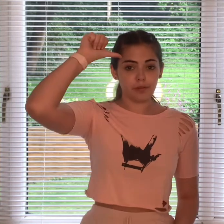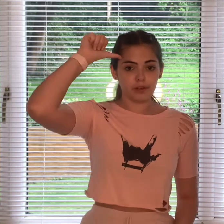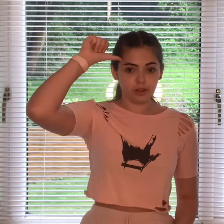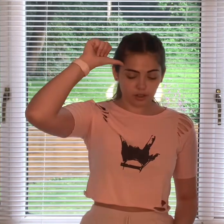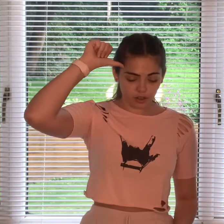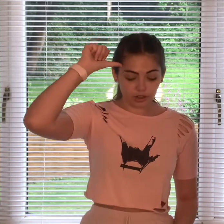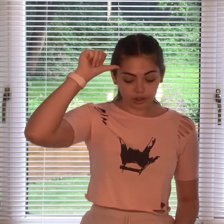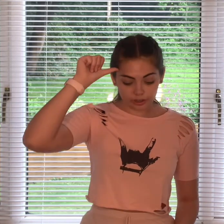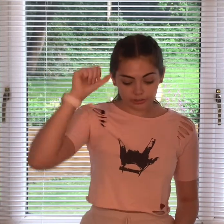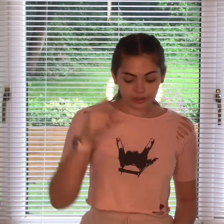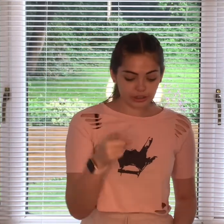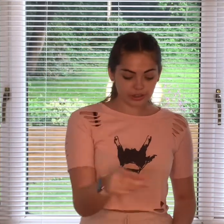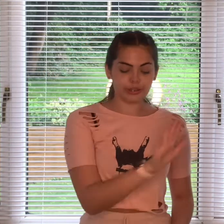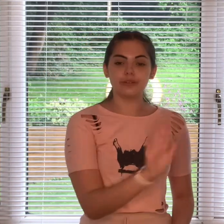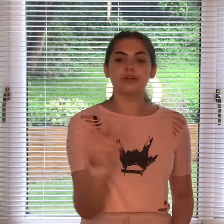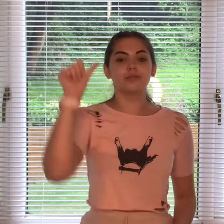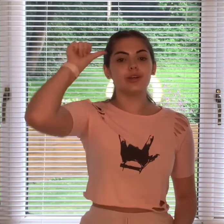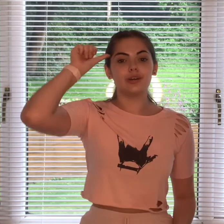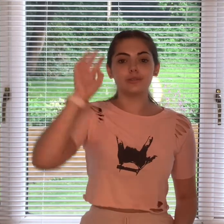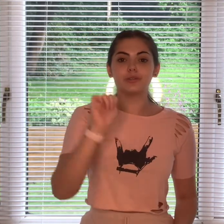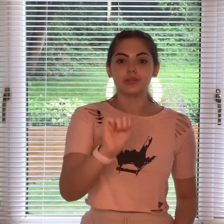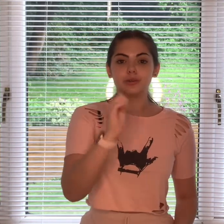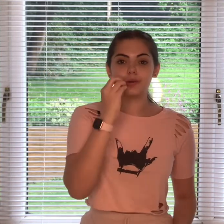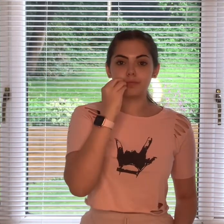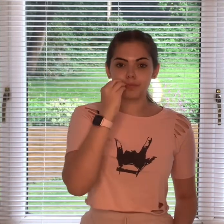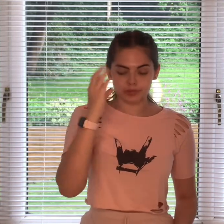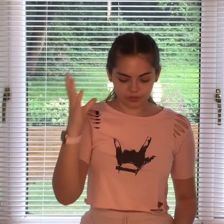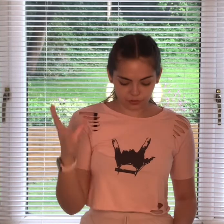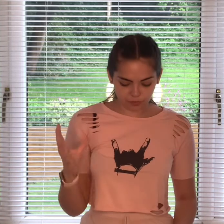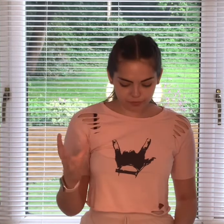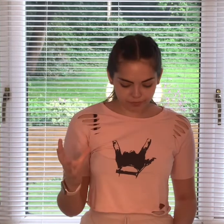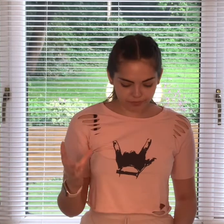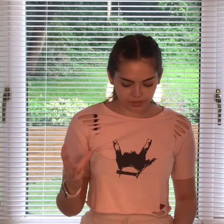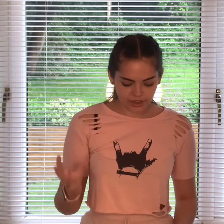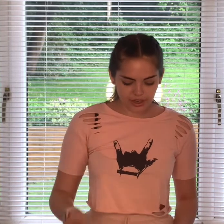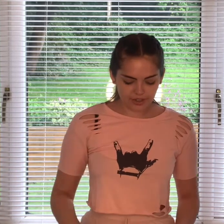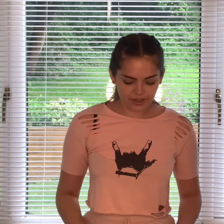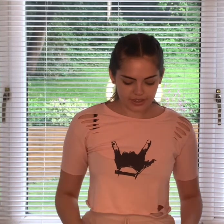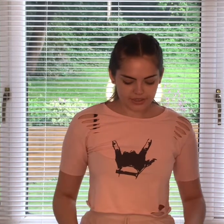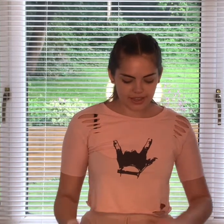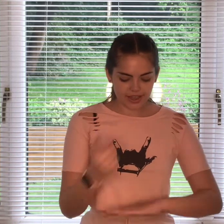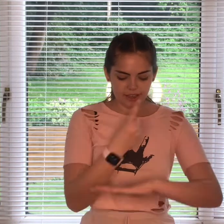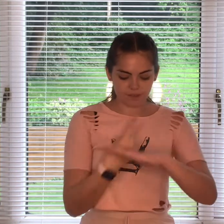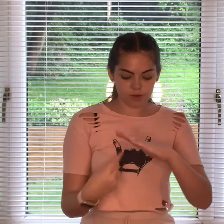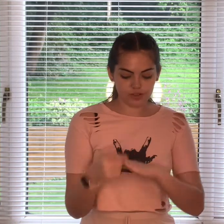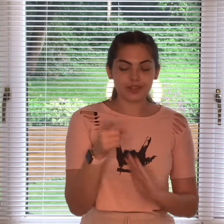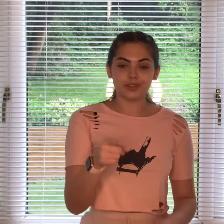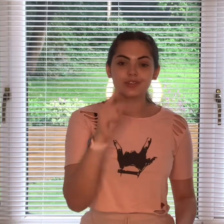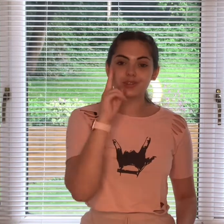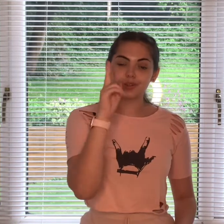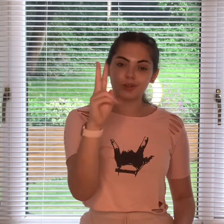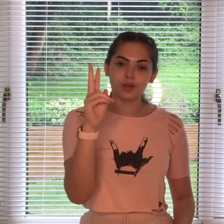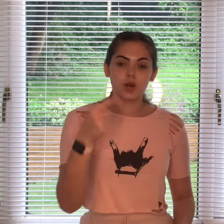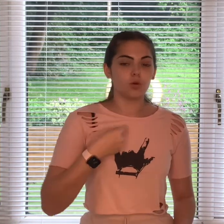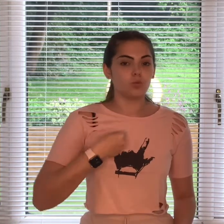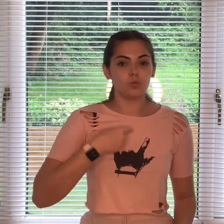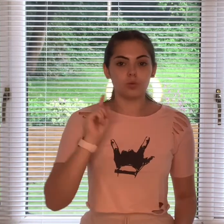uh oh you don't know you're beautiful minutes if only you saw what